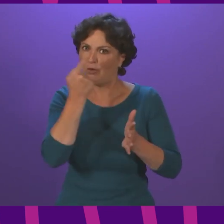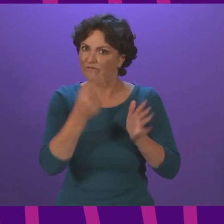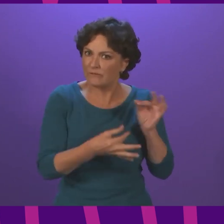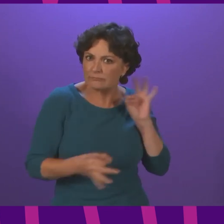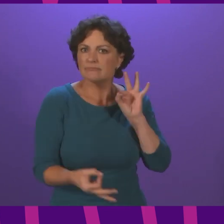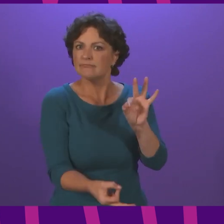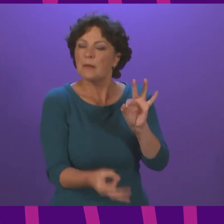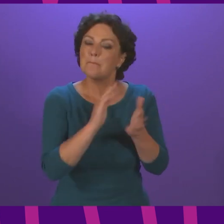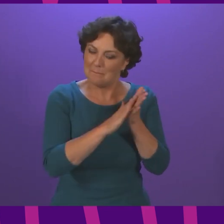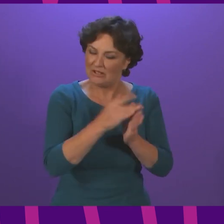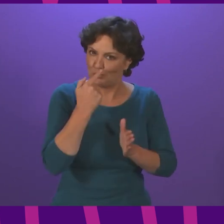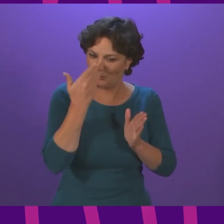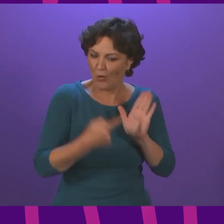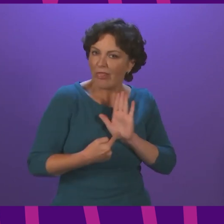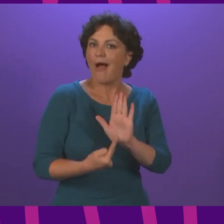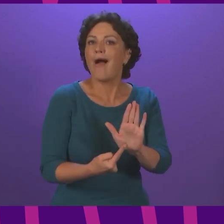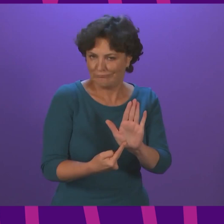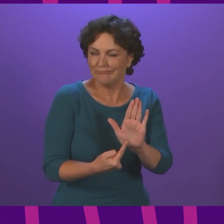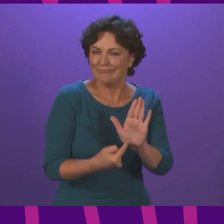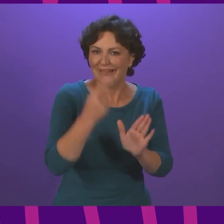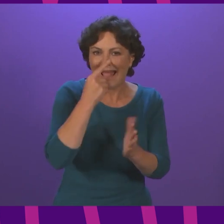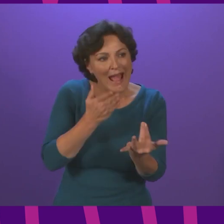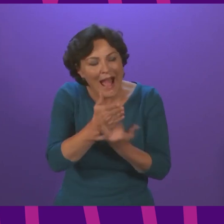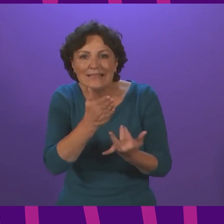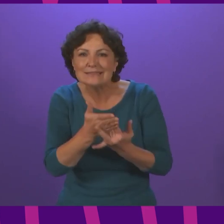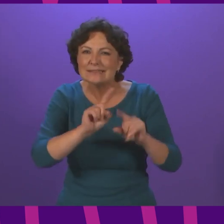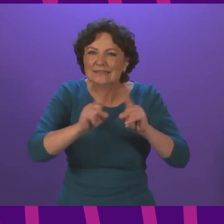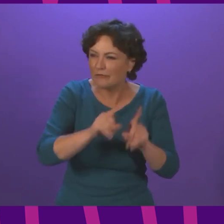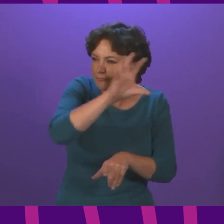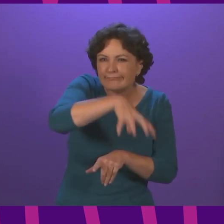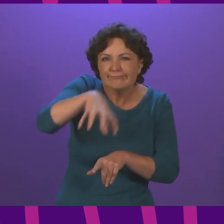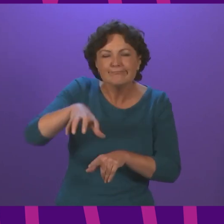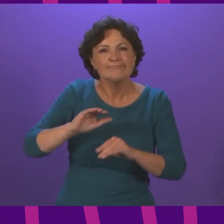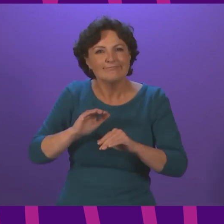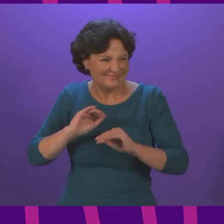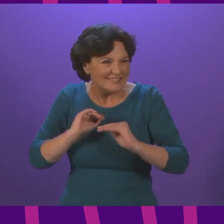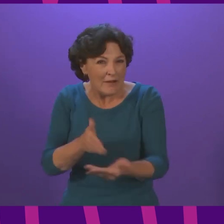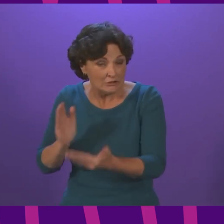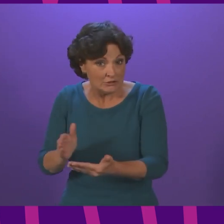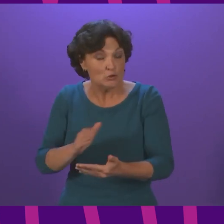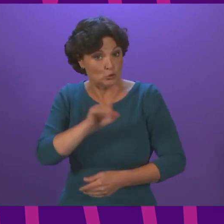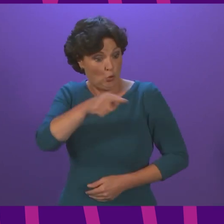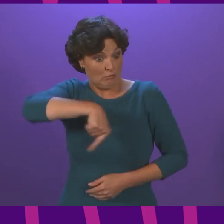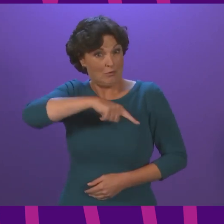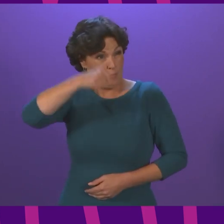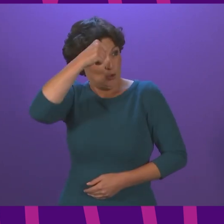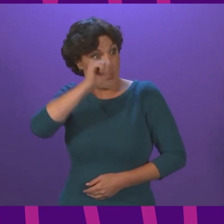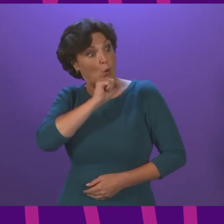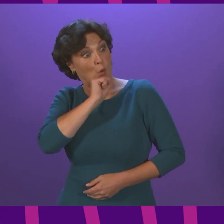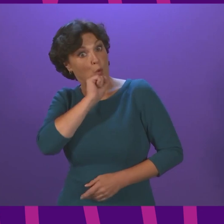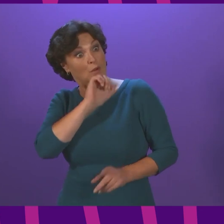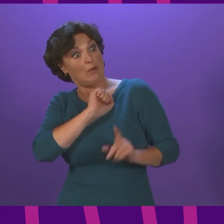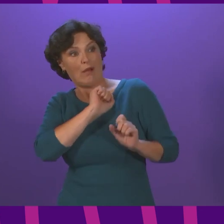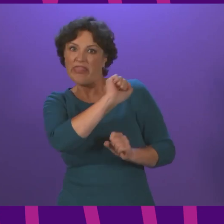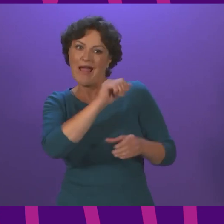that would otherwise require vaccination and people that are known to health boards to be in that category are being